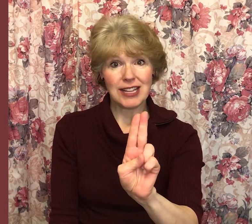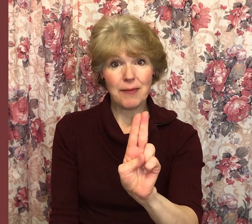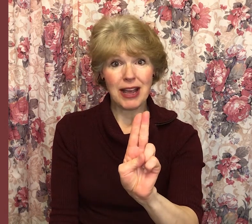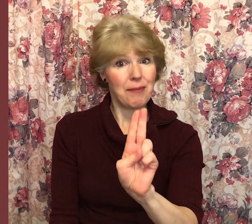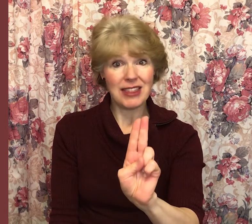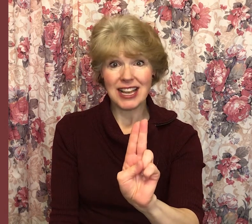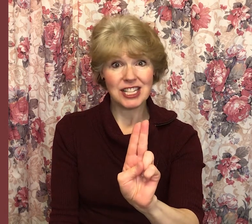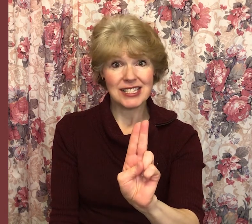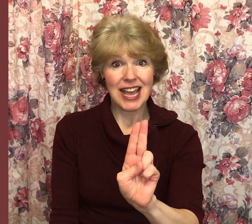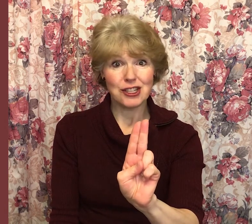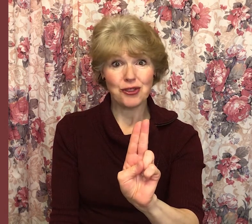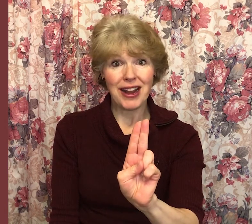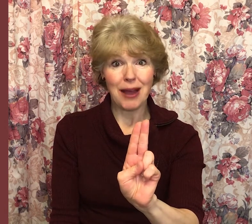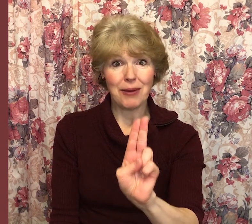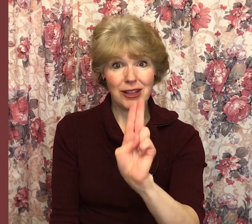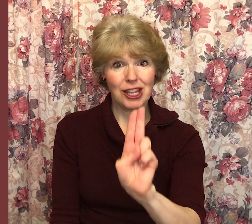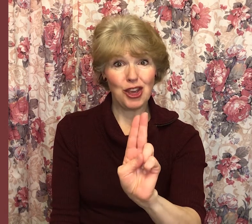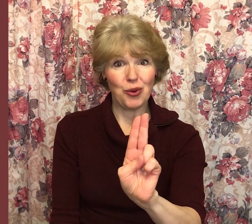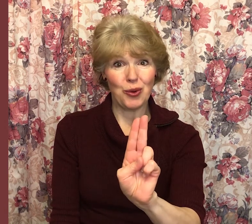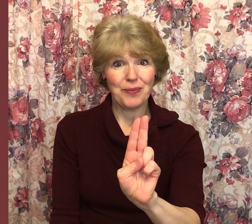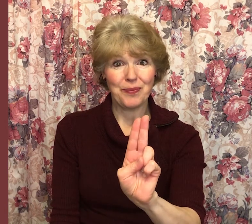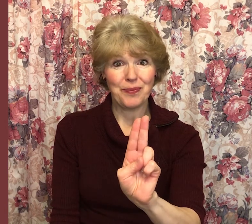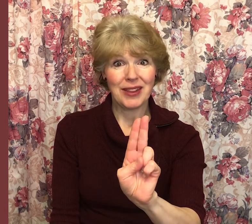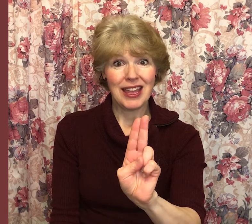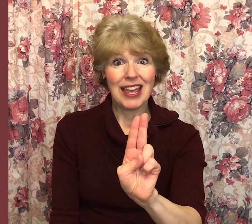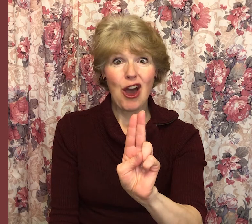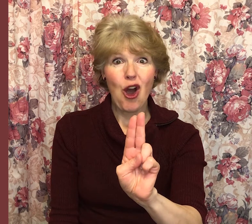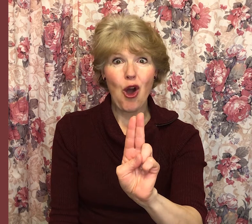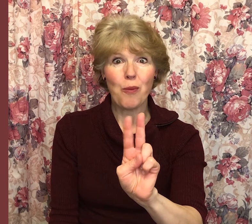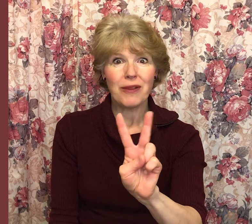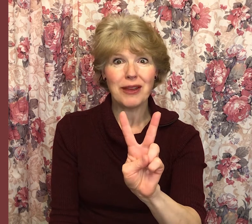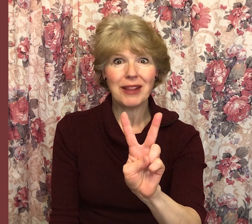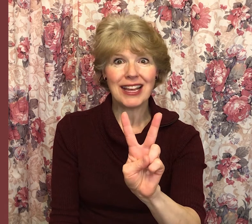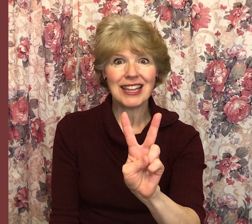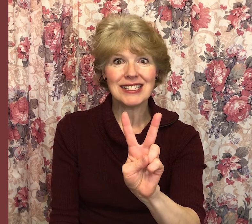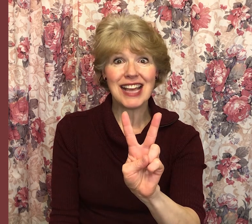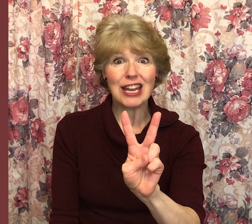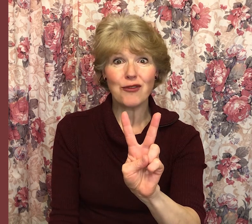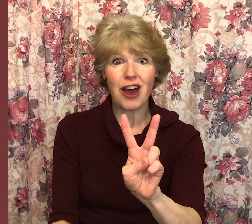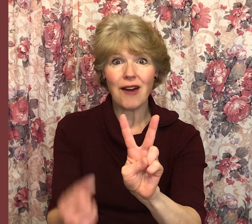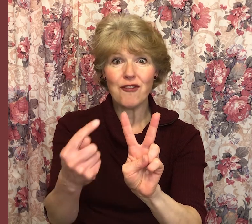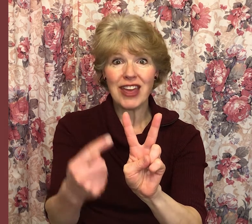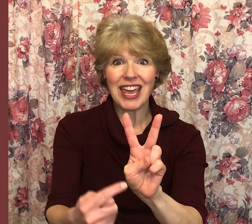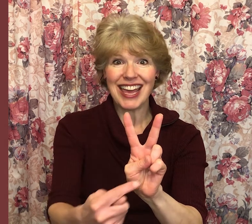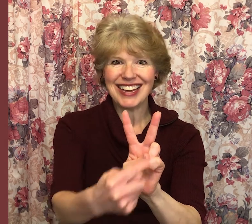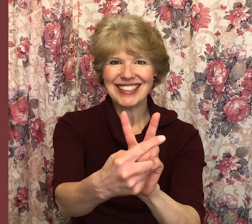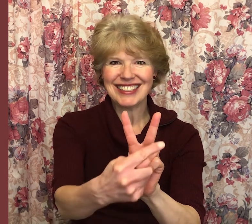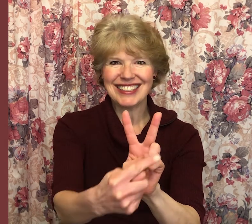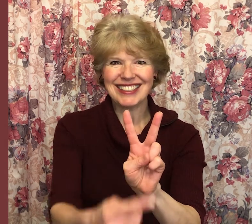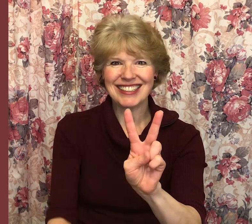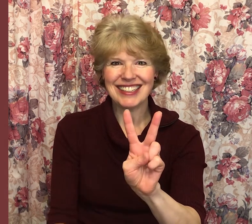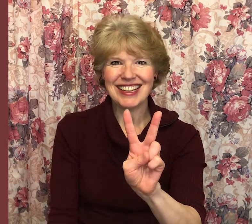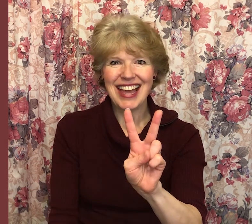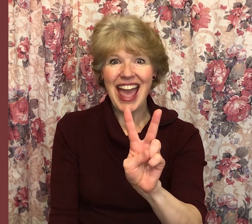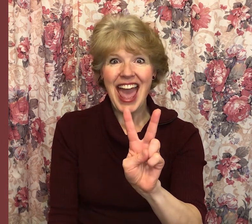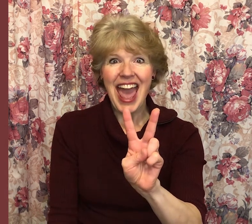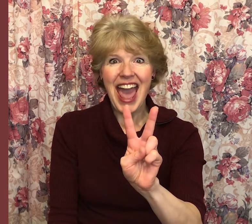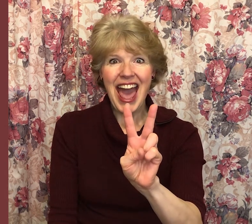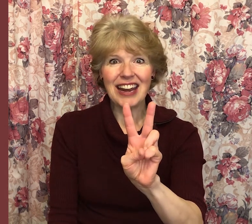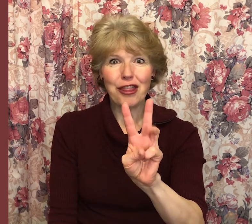coming up, and they just stand straight up. U. Open them like this, and you've got V. Add a